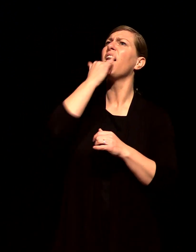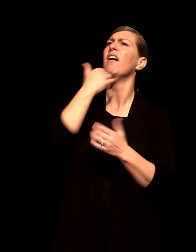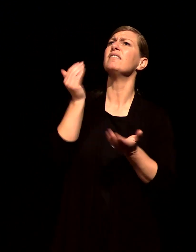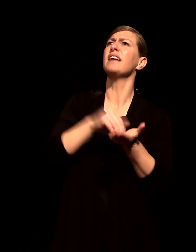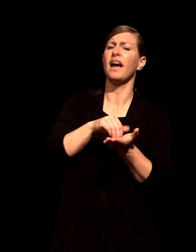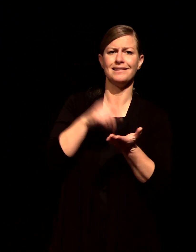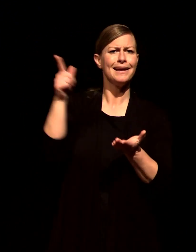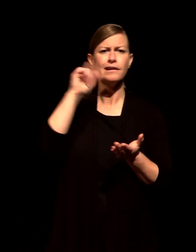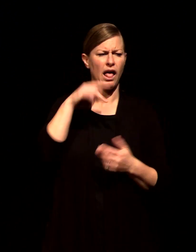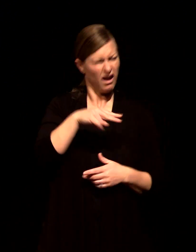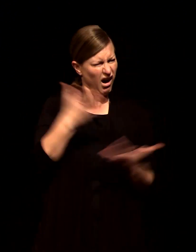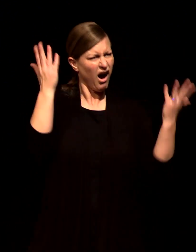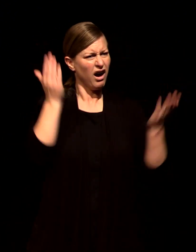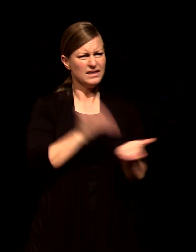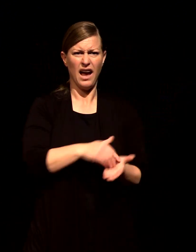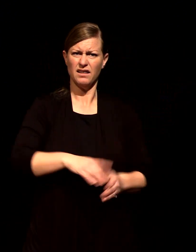joyful Jesus who's like yeah come